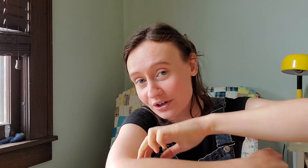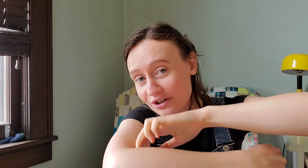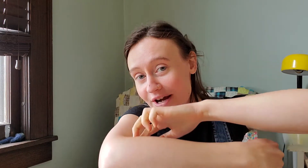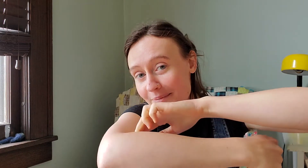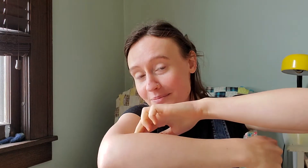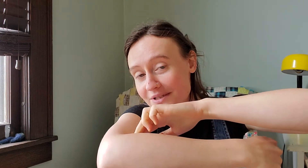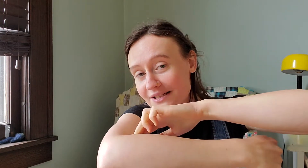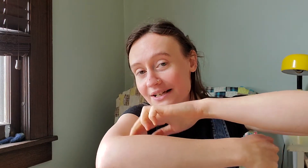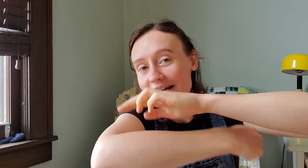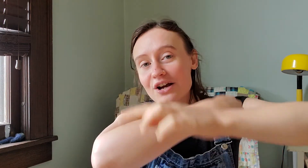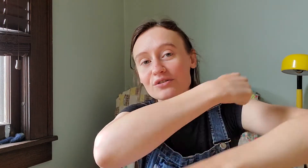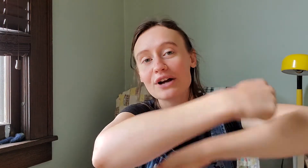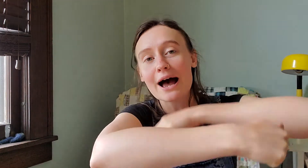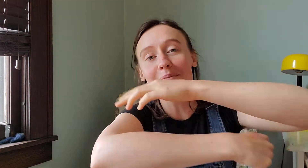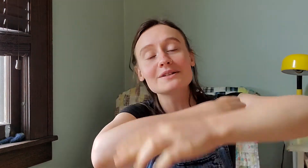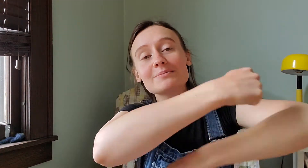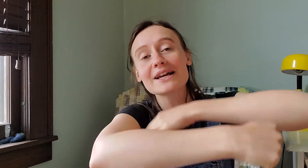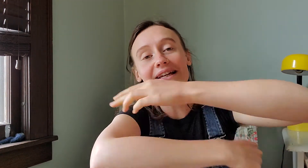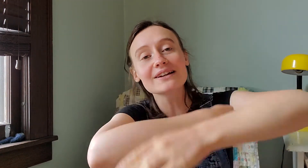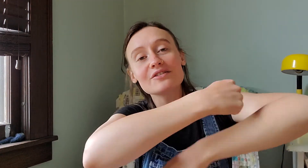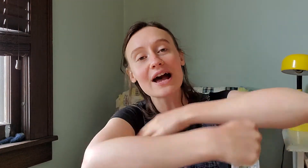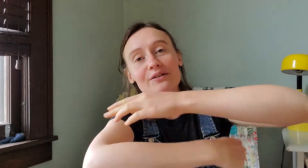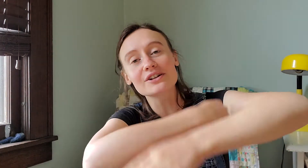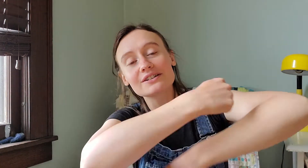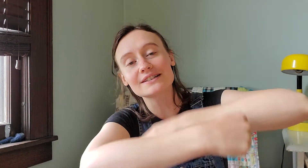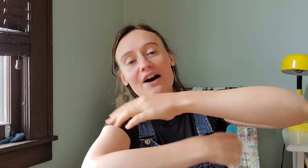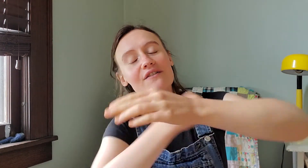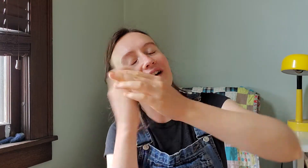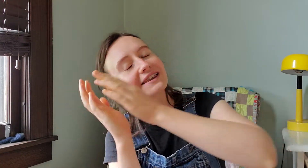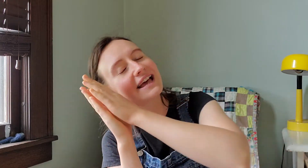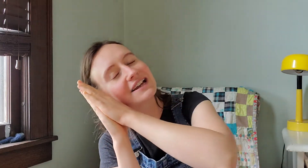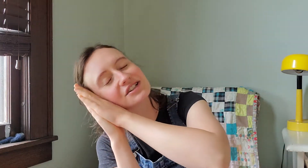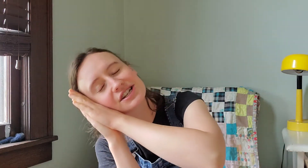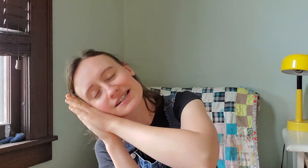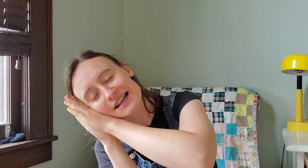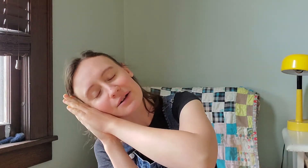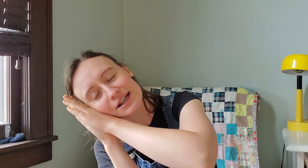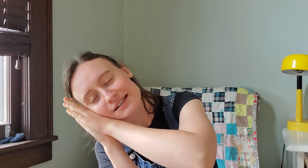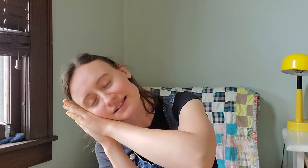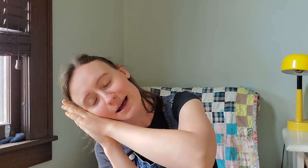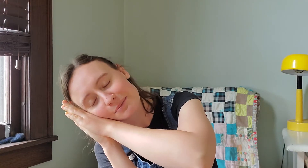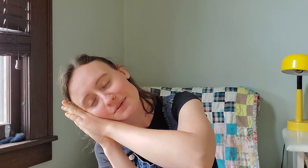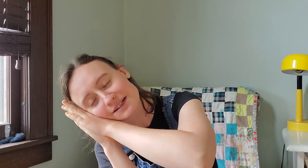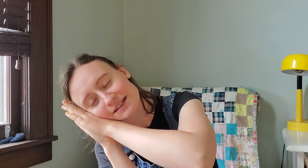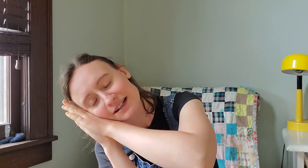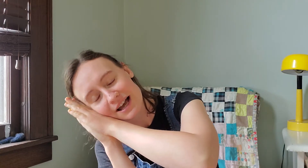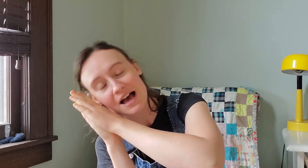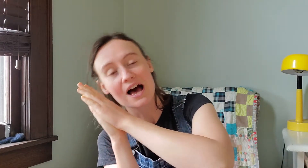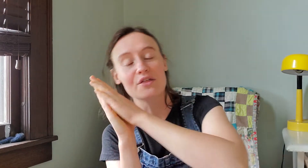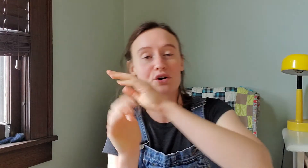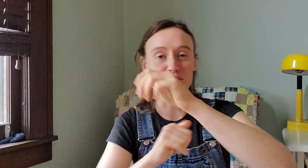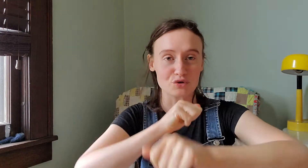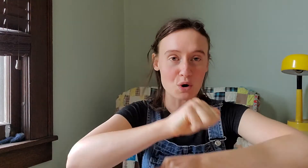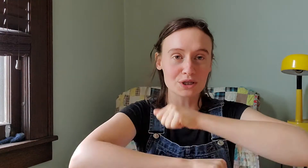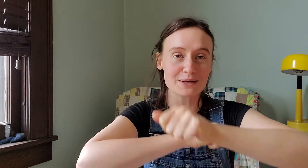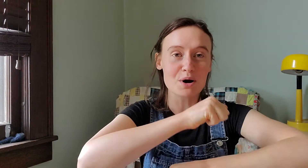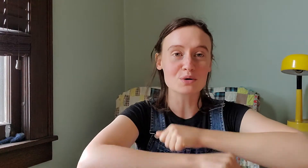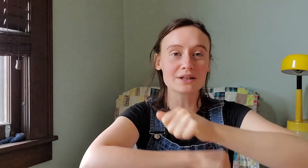crept, wrapped a blanket round herself and then she soundly slept. The Roly-Poly